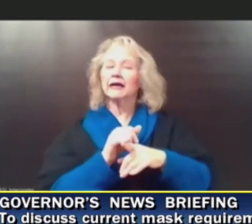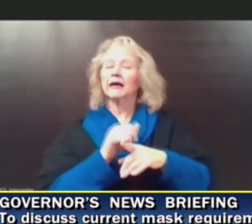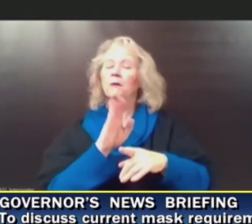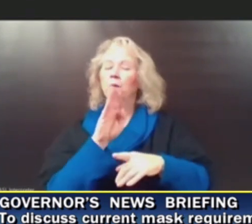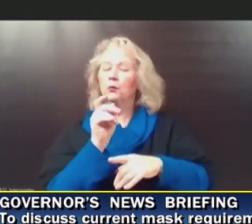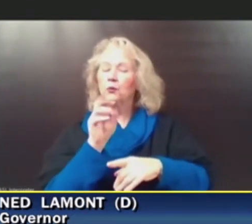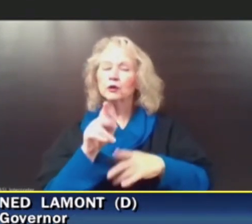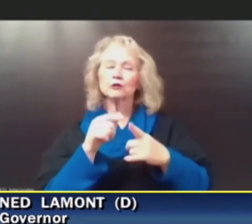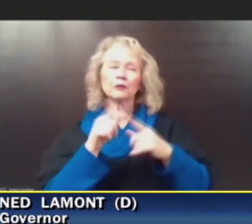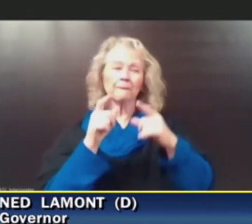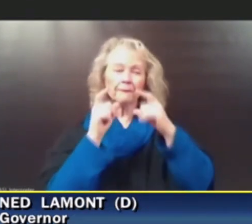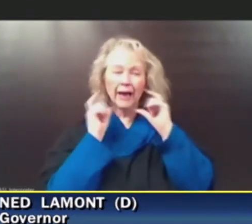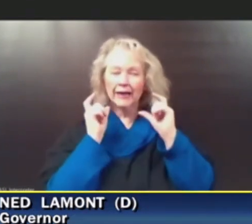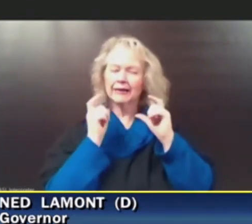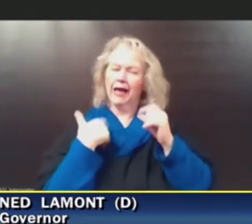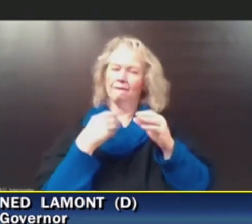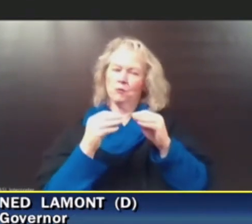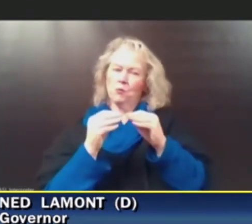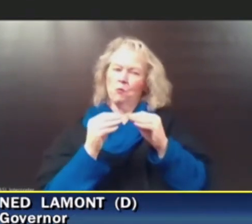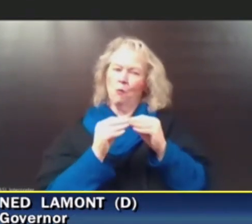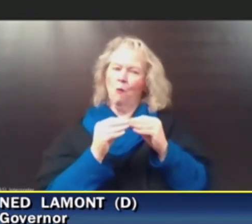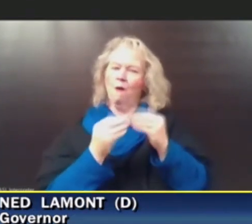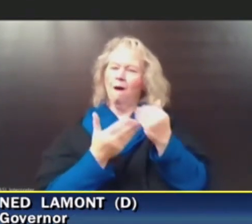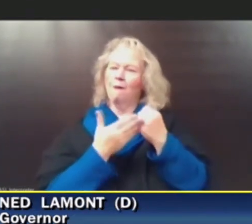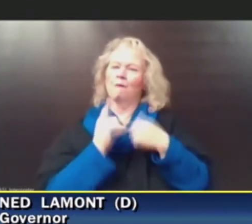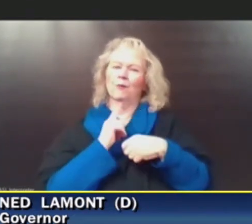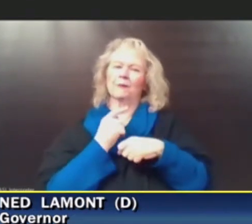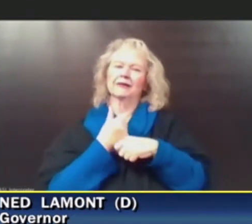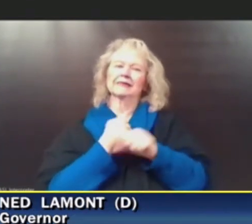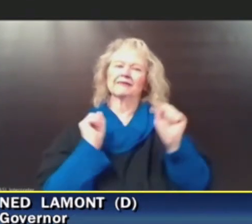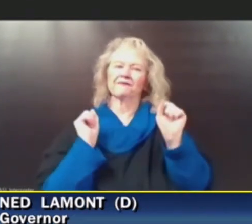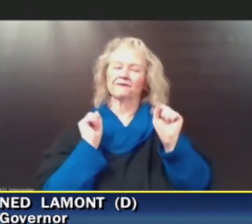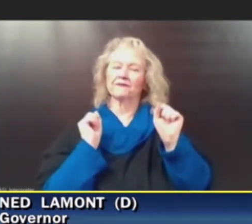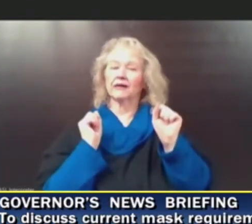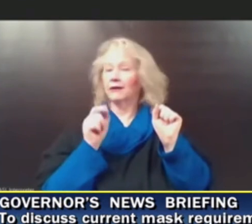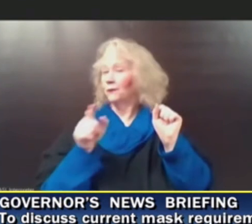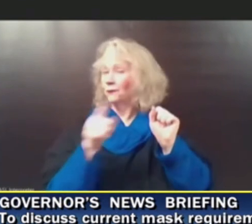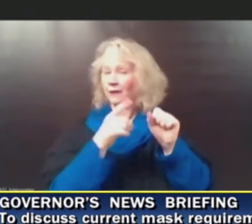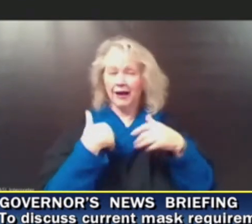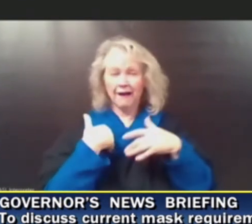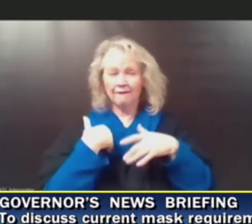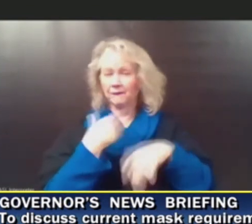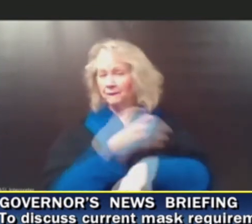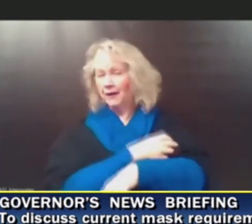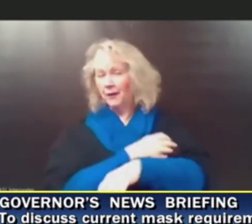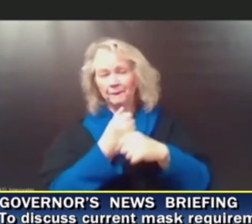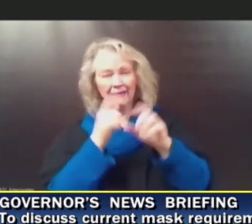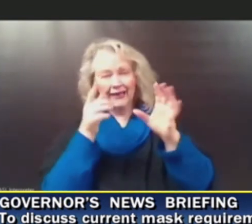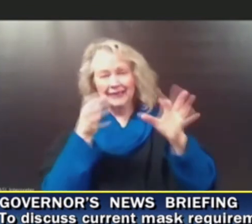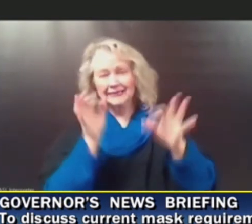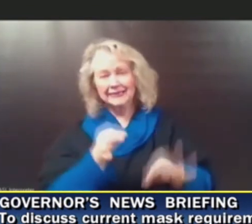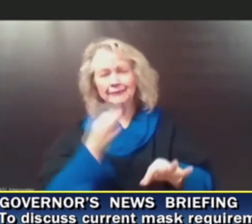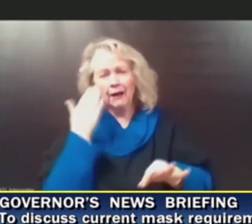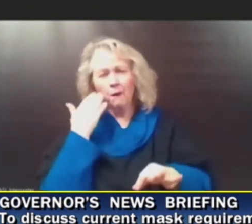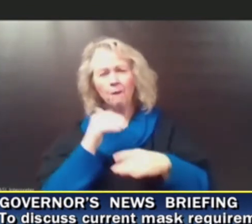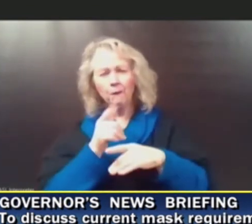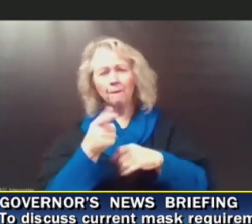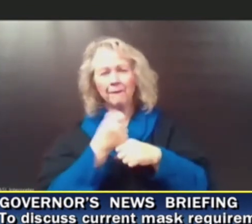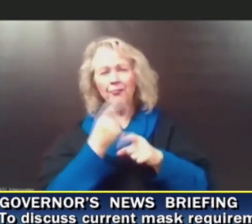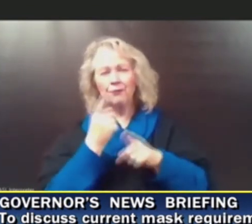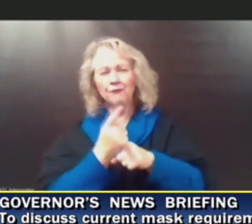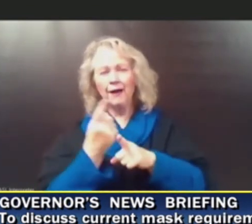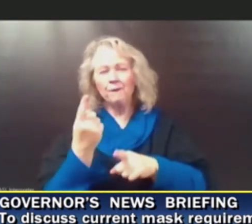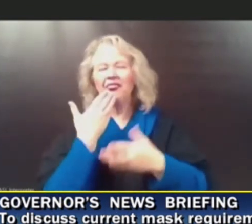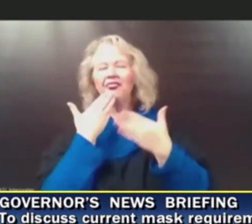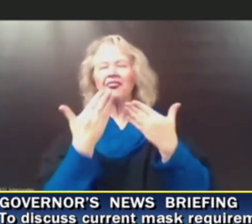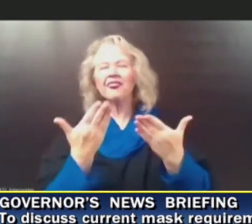are going to be more impactful and able to keep you safe. You've got the discretion to be able to make that choice. And I hope to make the right one. Thanks,